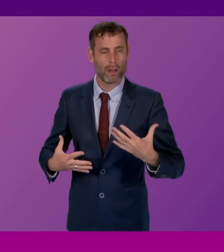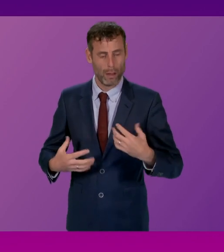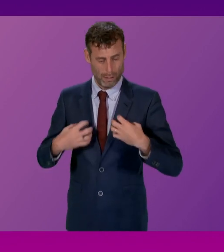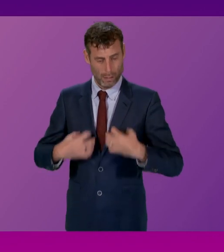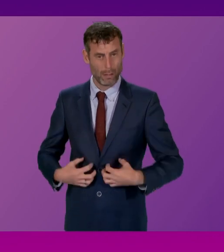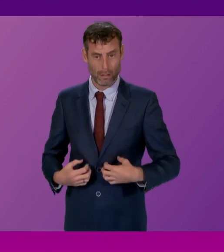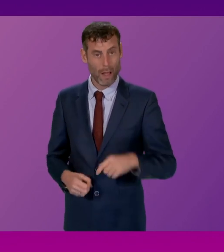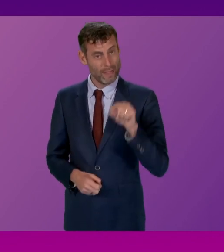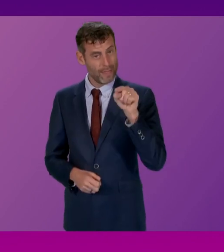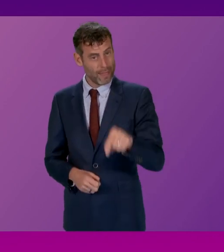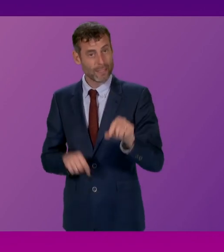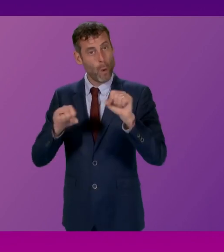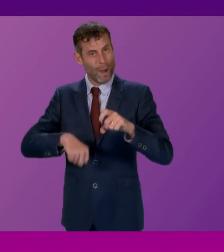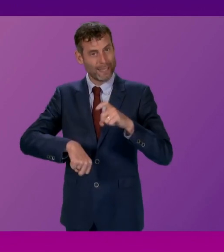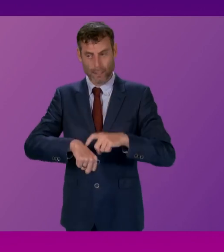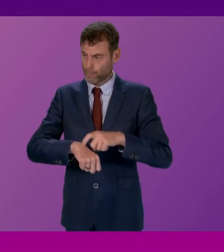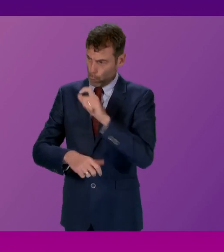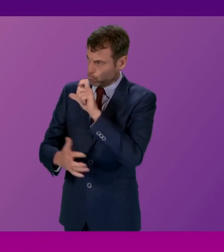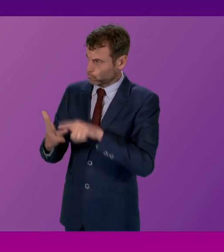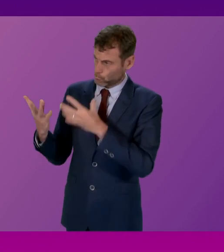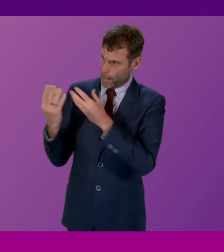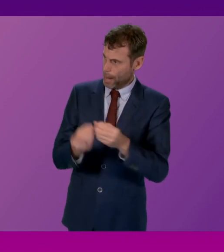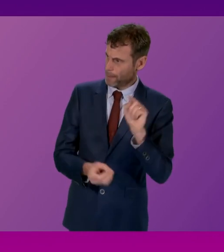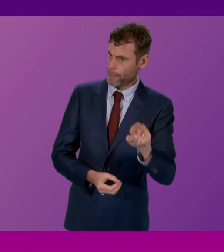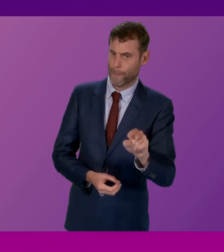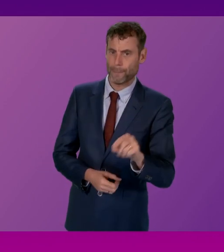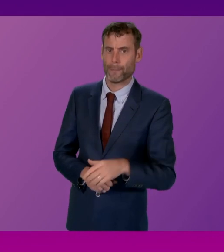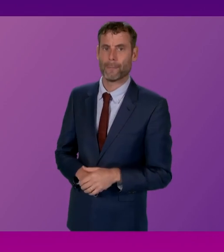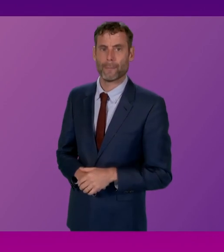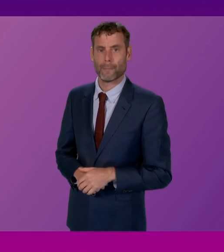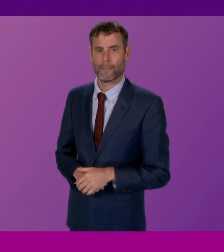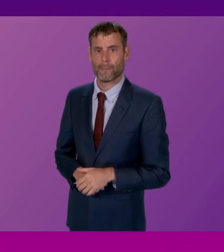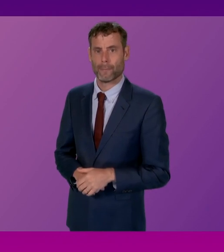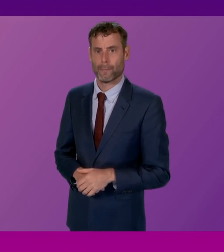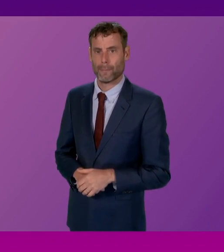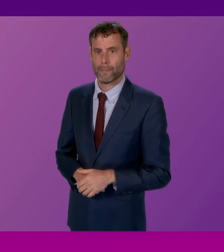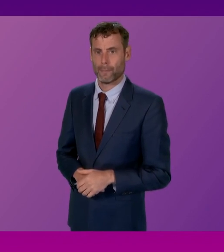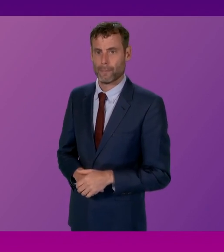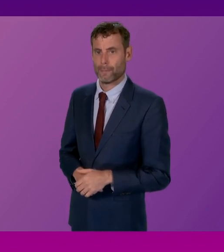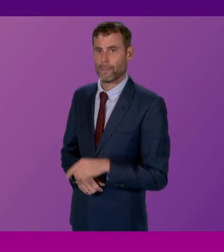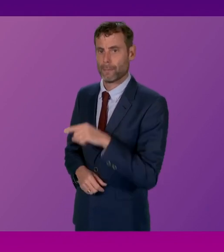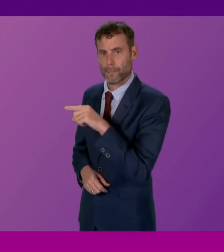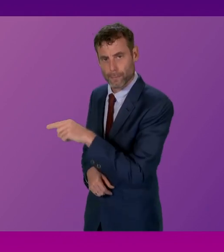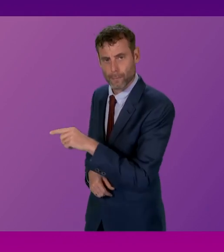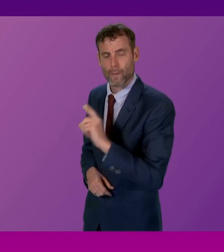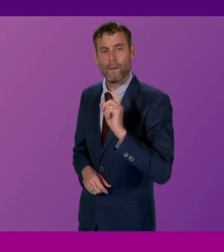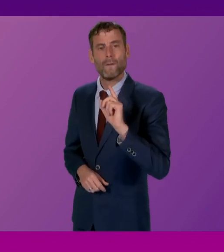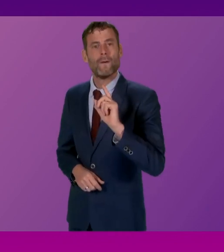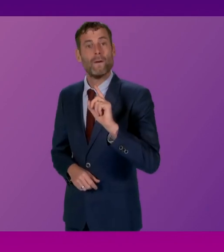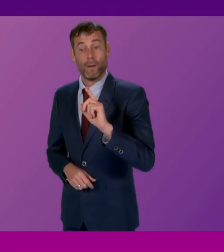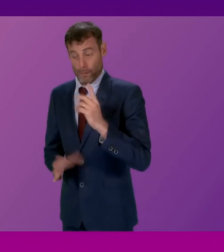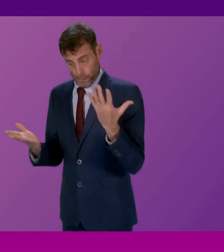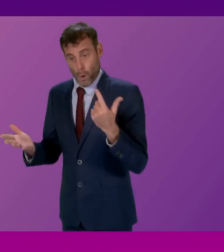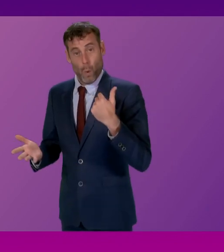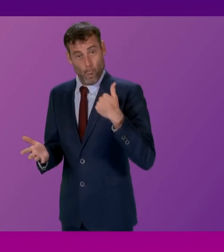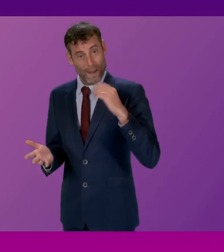making specifically for them? Always through the chair, please, Mr Gulhani. First Minister. Well, first and foremost, that is exactly why